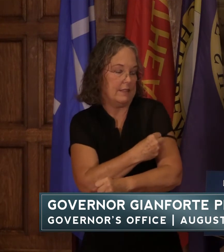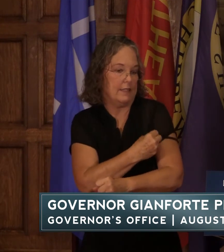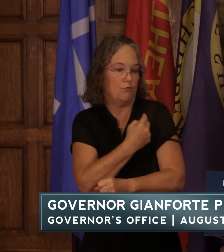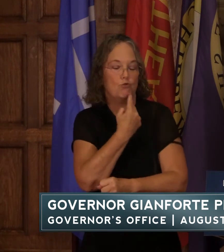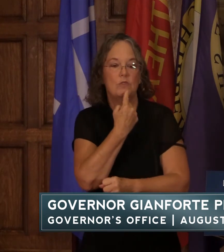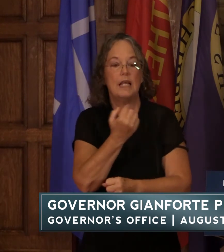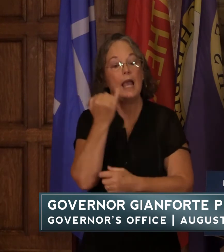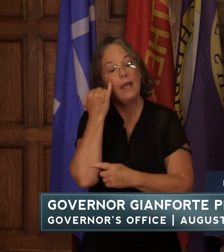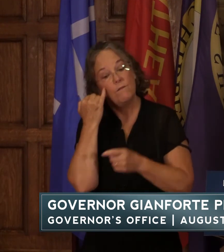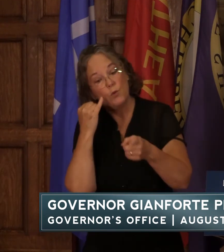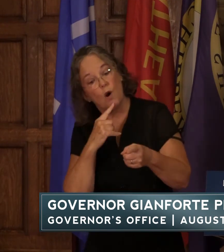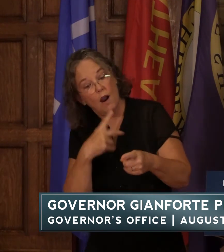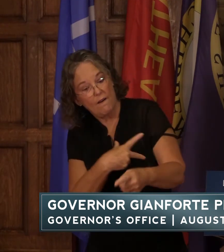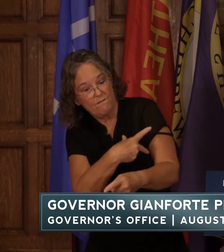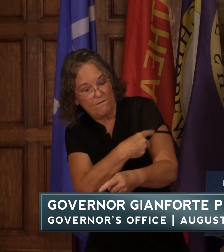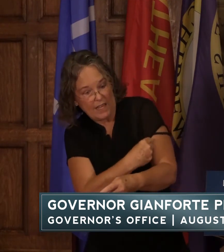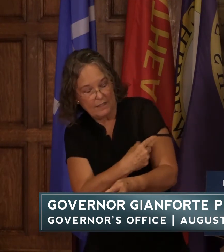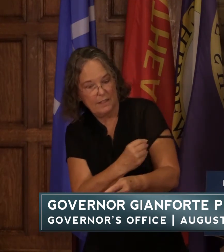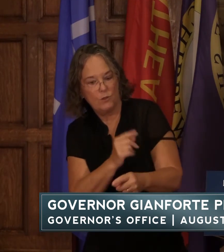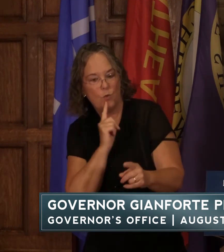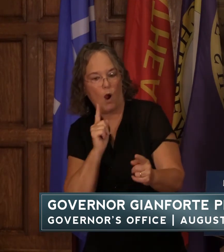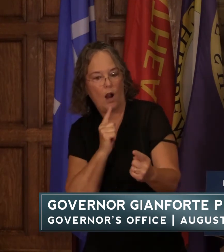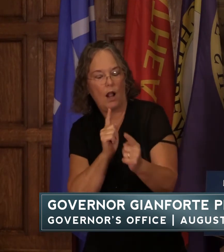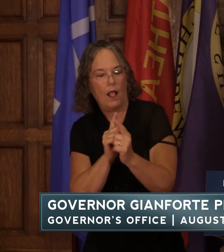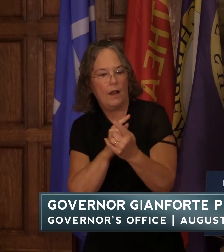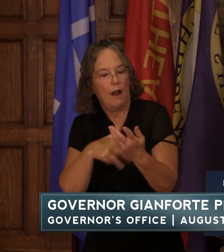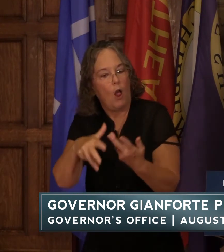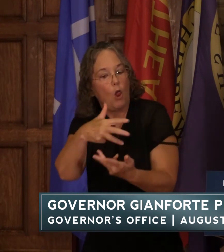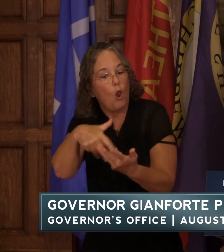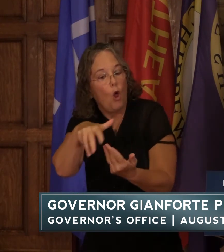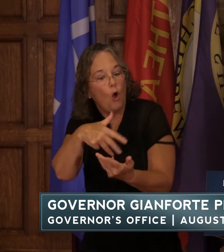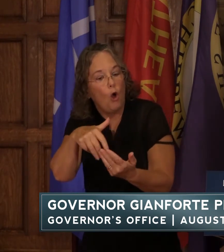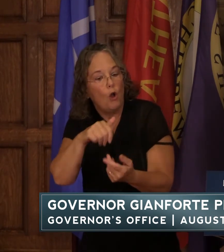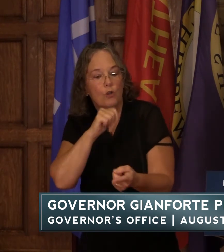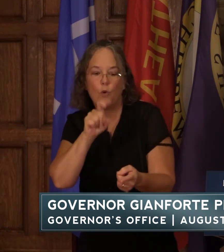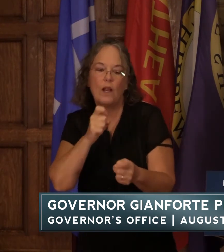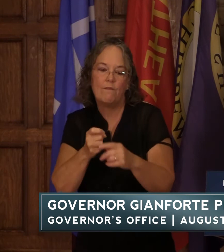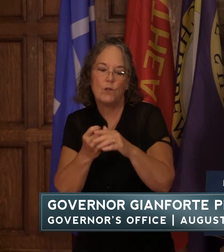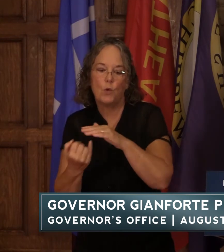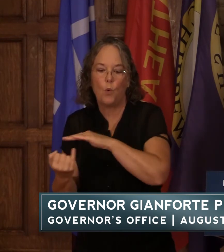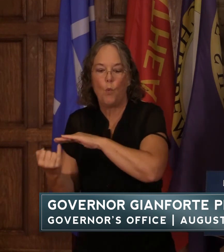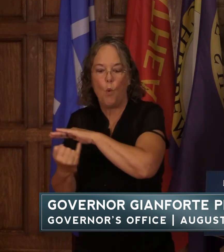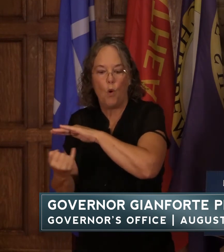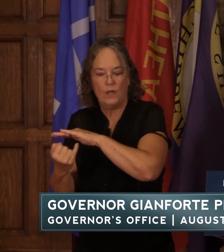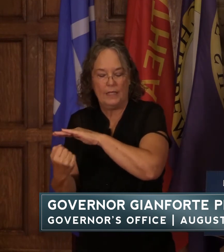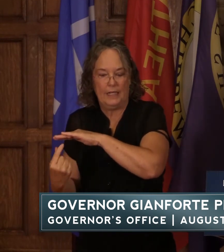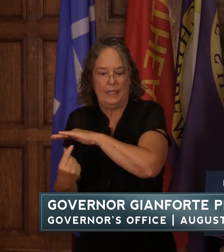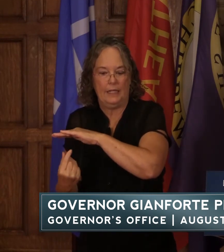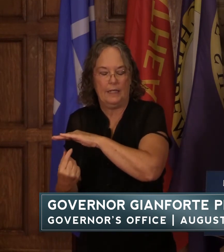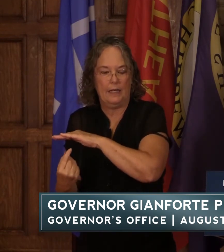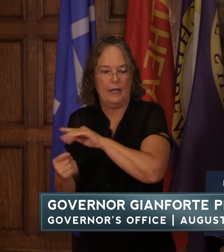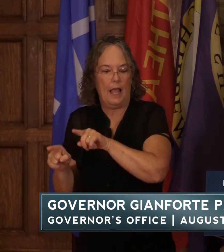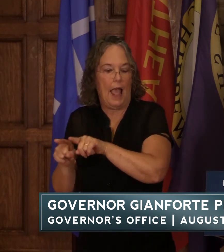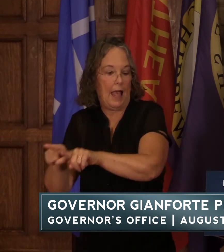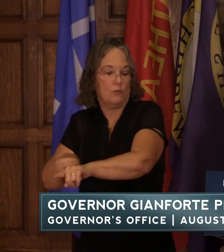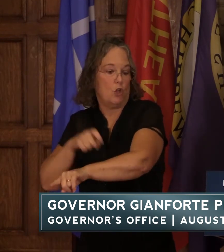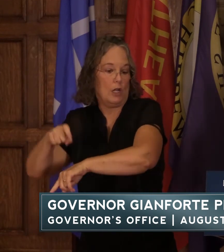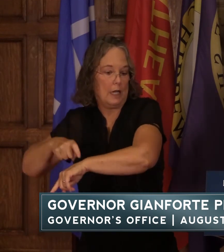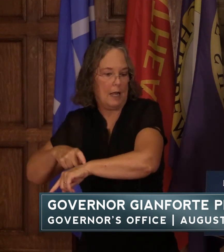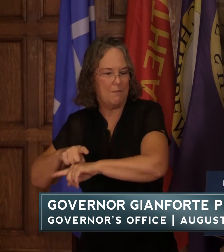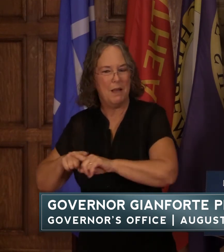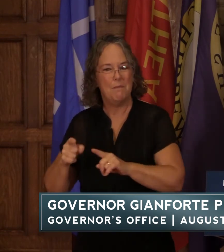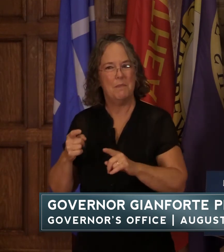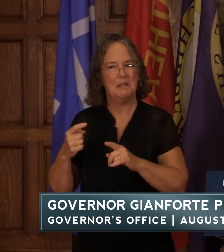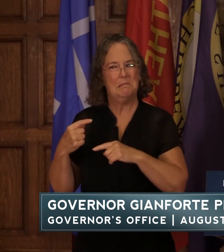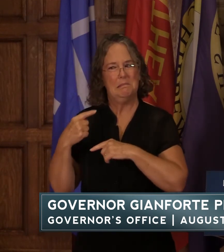they are vaccinated in their close contact they're not going to have to quarantine as long but there's some concerns we've heard over the last